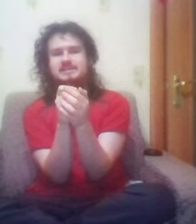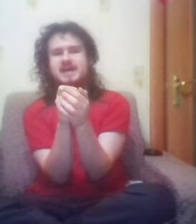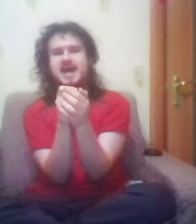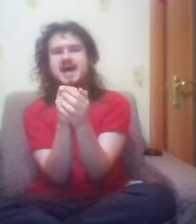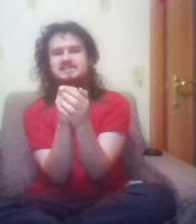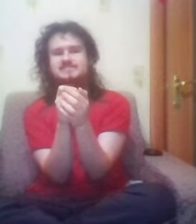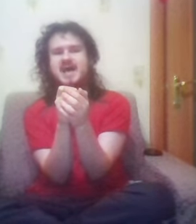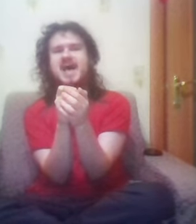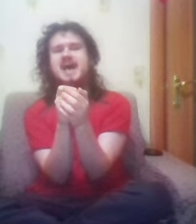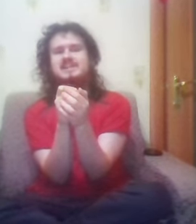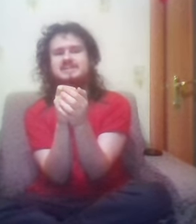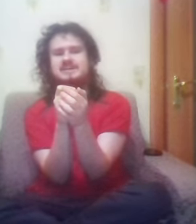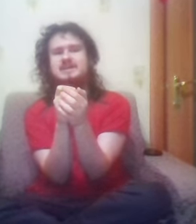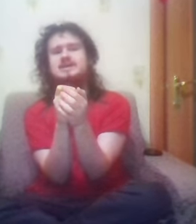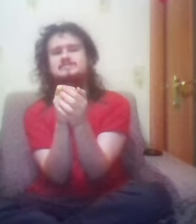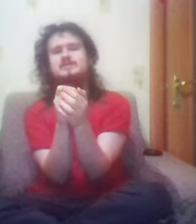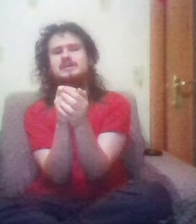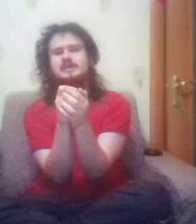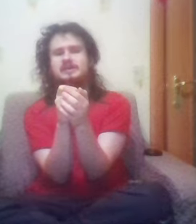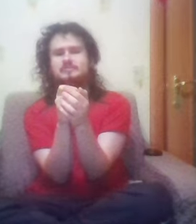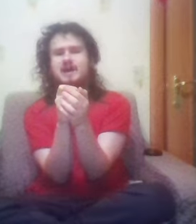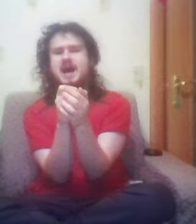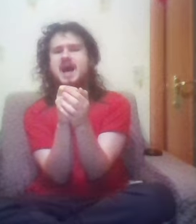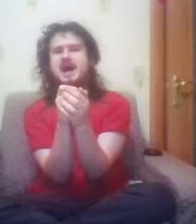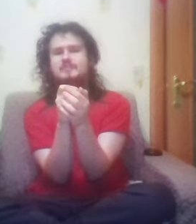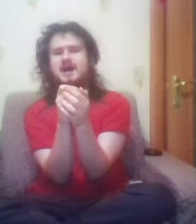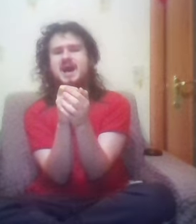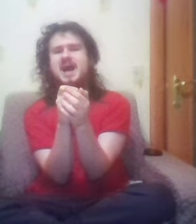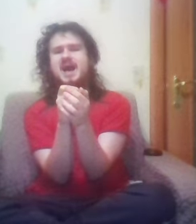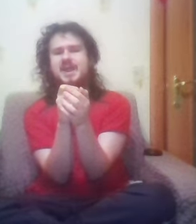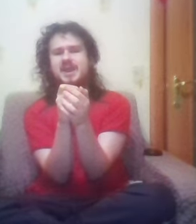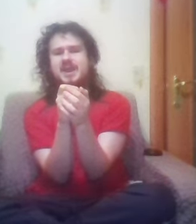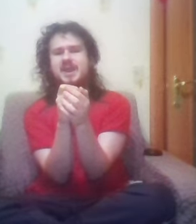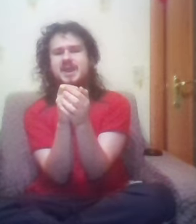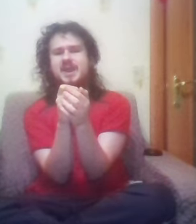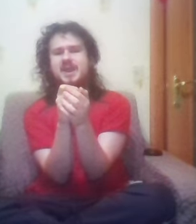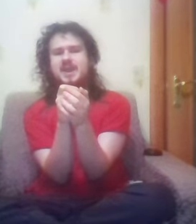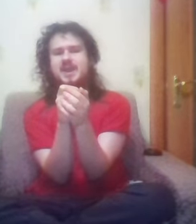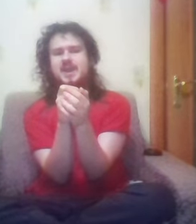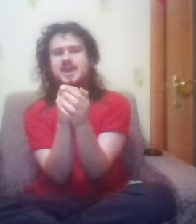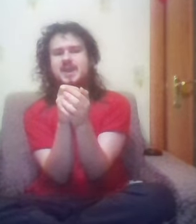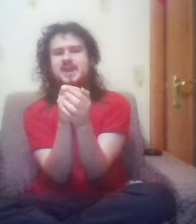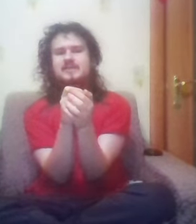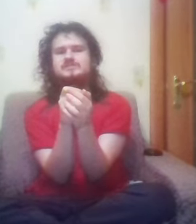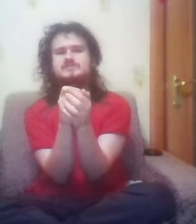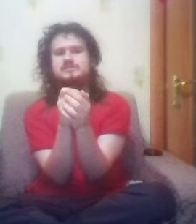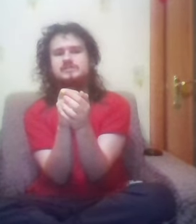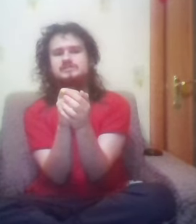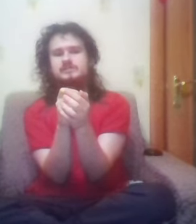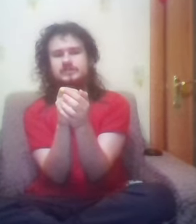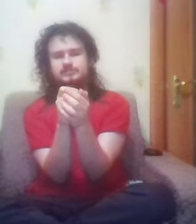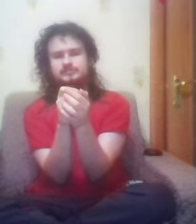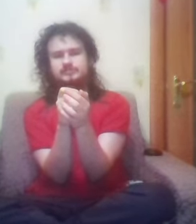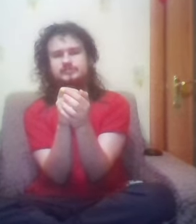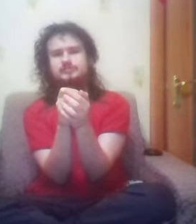that leaves me by my hands In a full